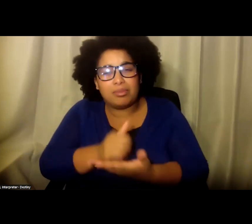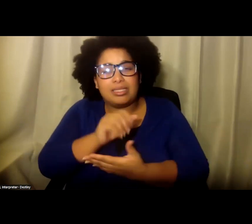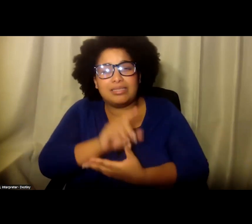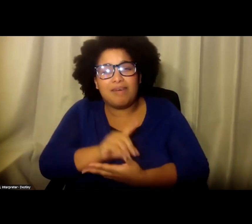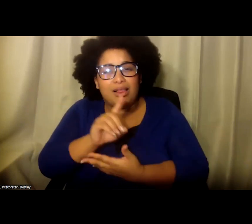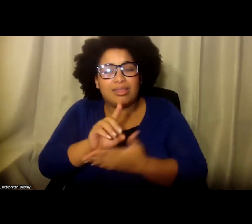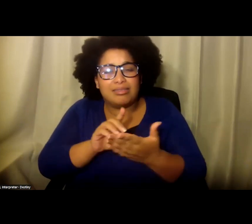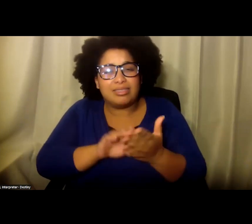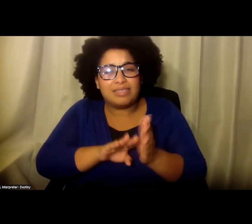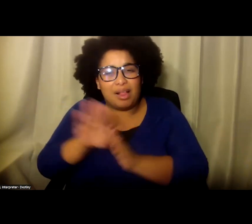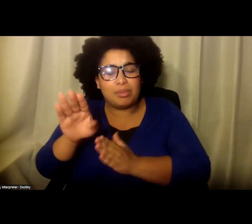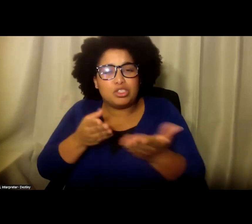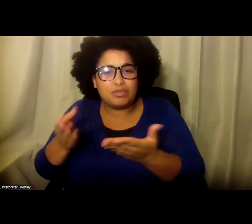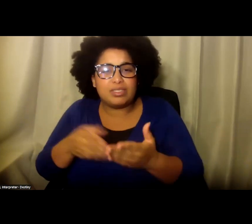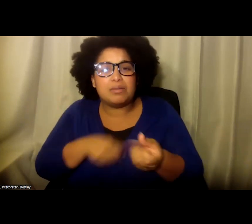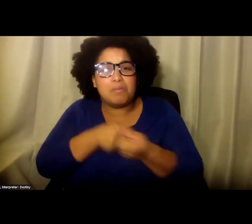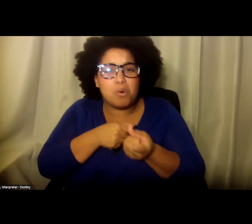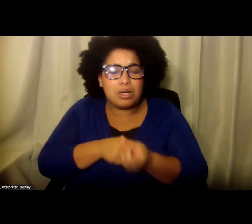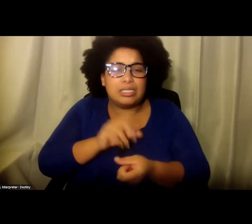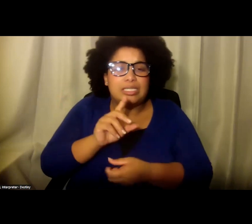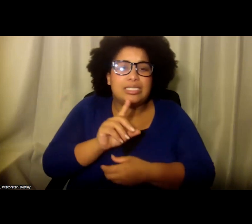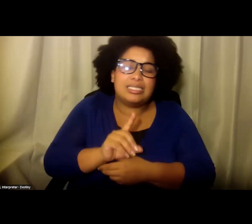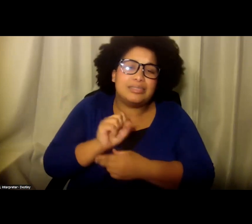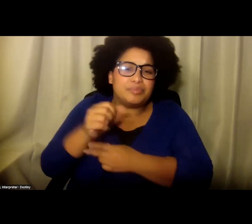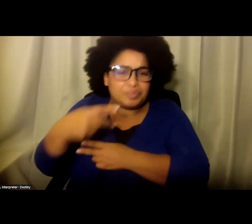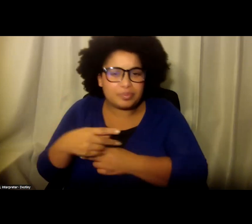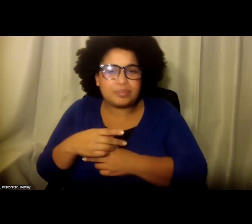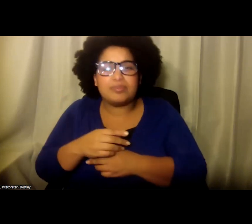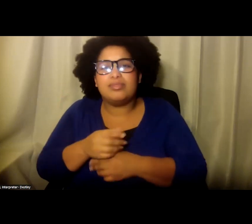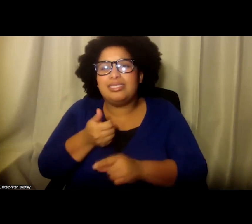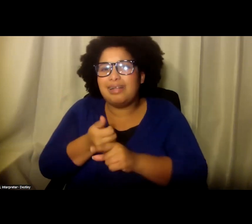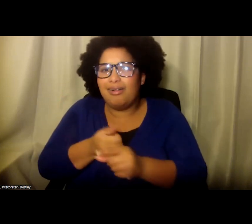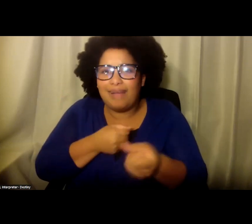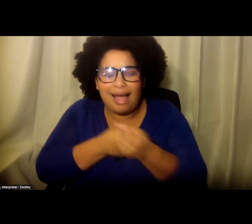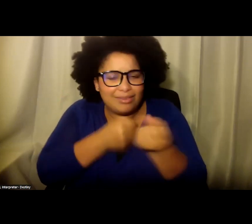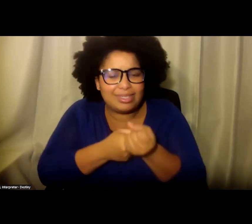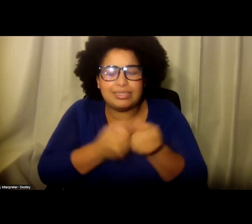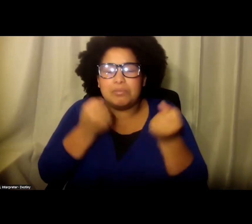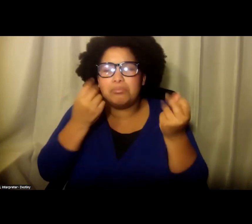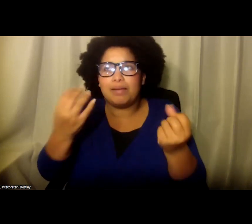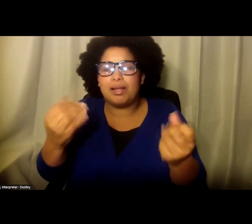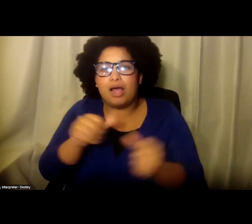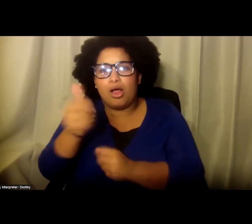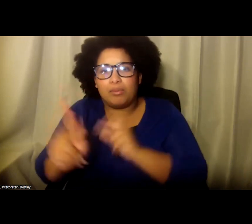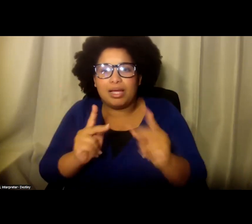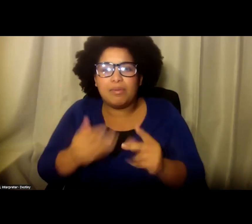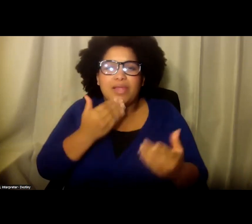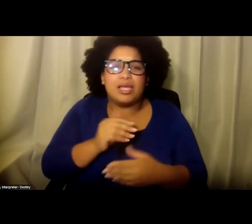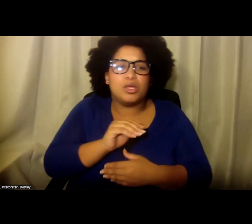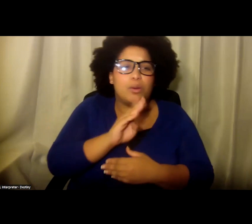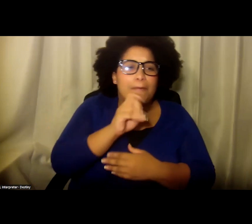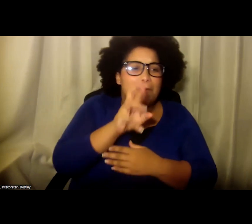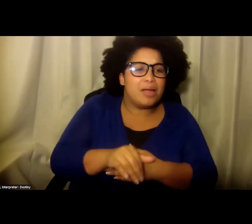journey, supporting direct service professionals, self-advocates and so many others. So thank you, Barry and Amber and